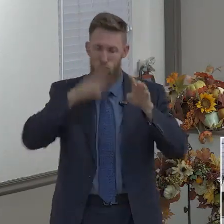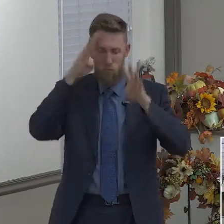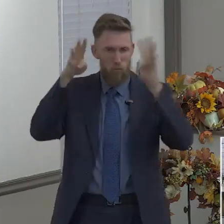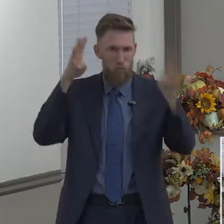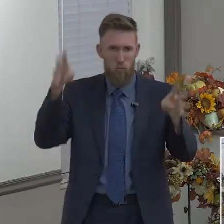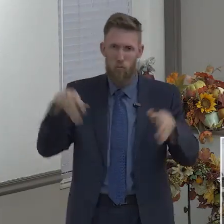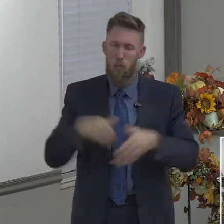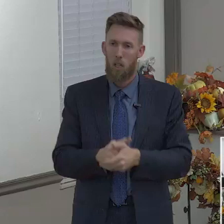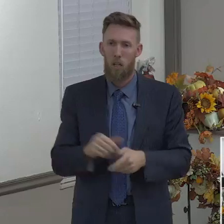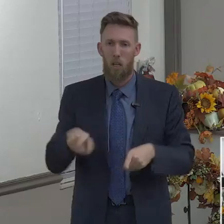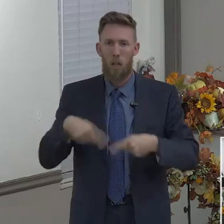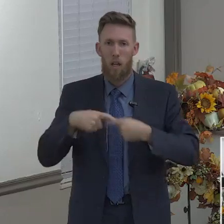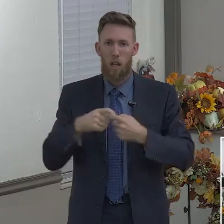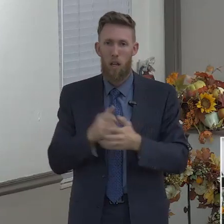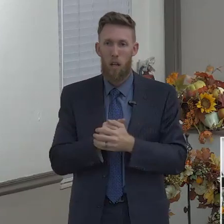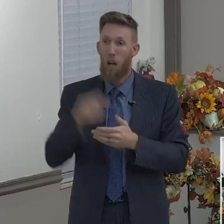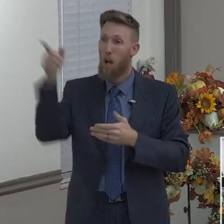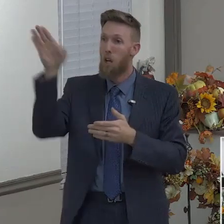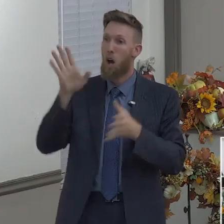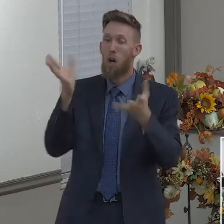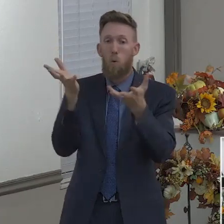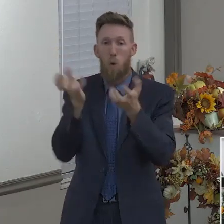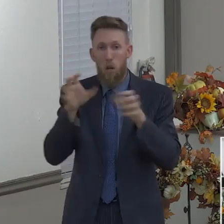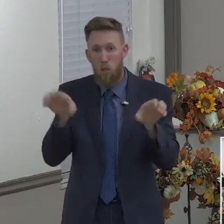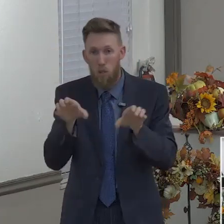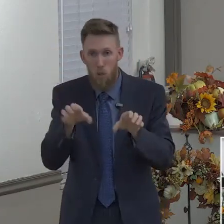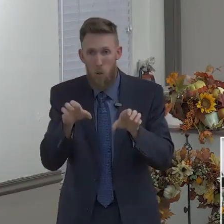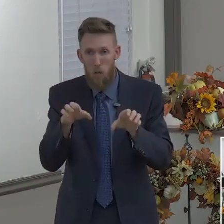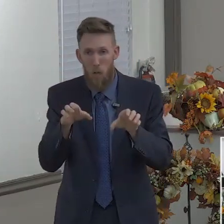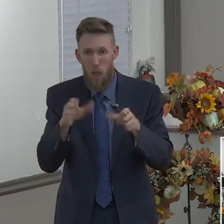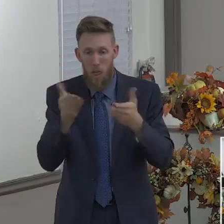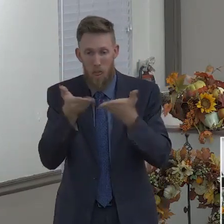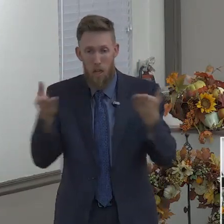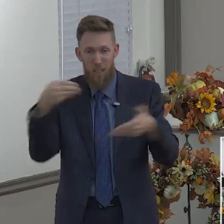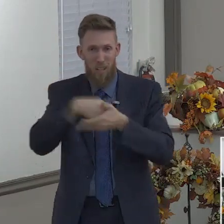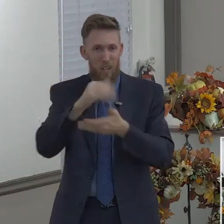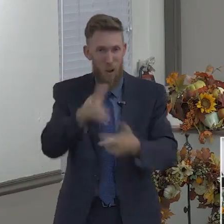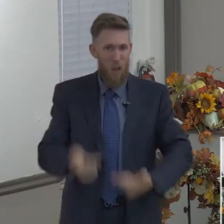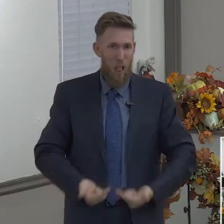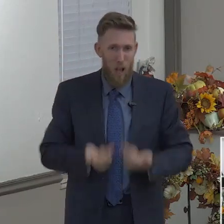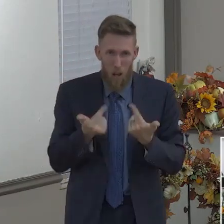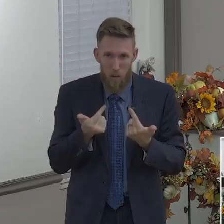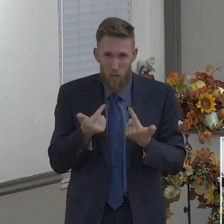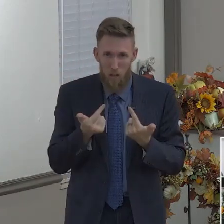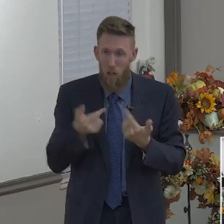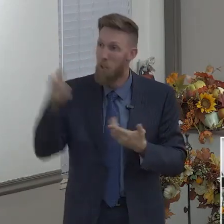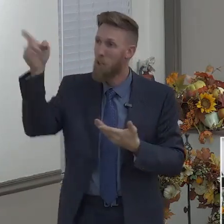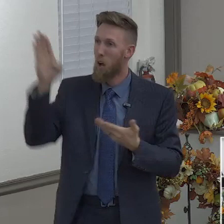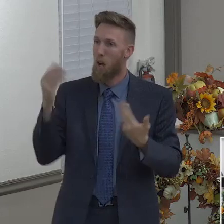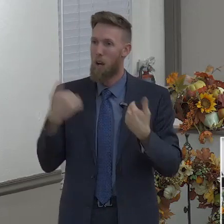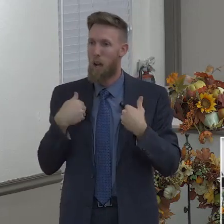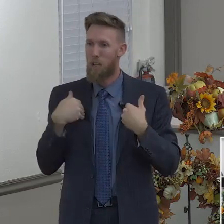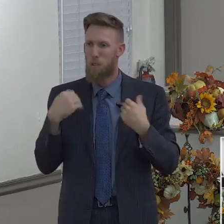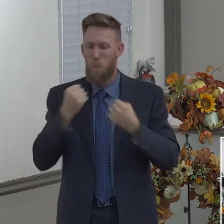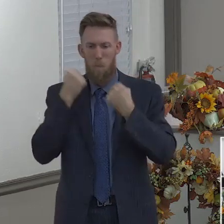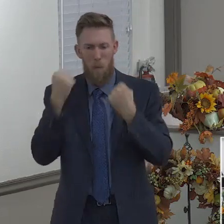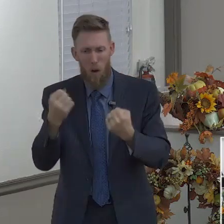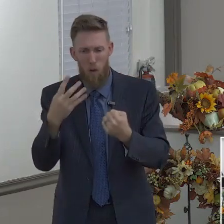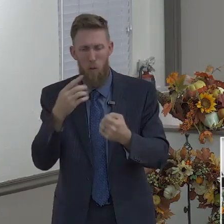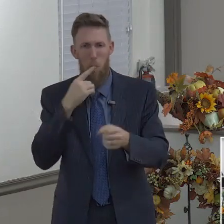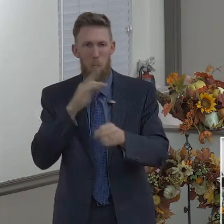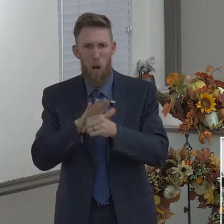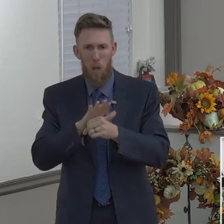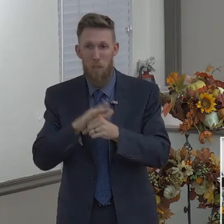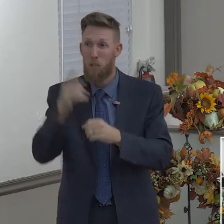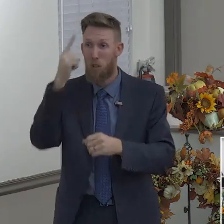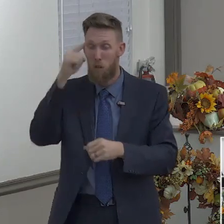to do great and mighty things in your lives. God has these promises for us, these great promises for us. I